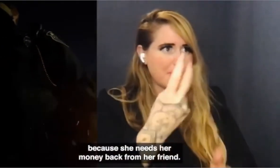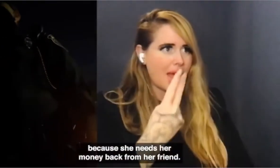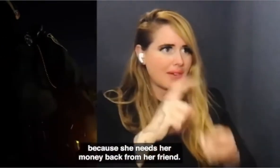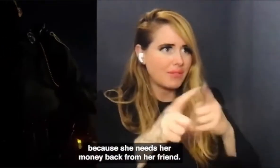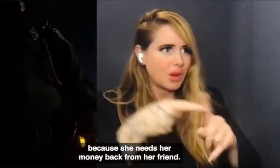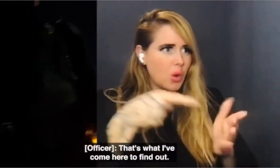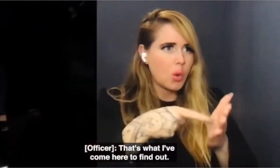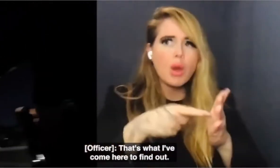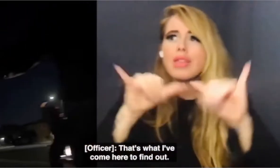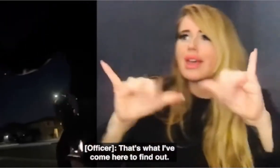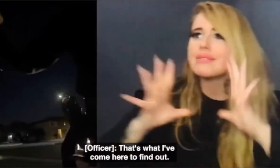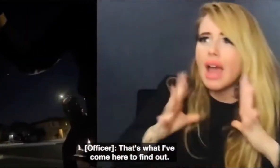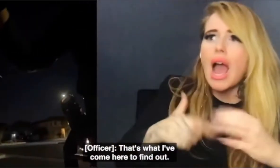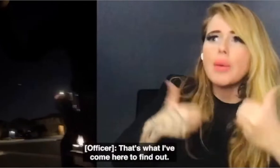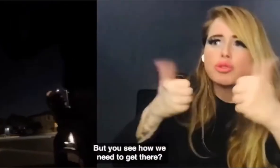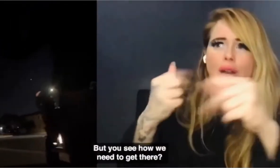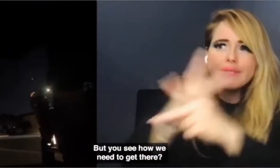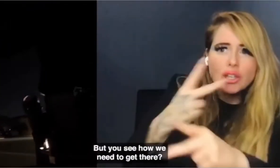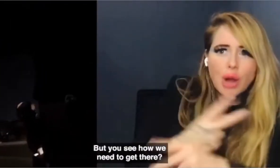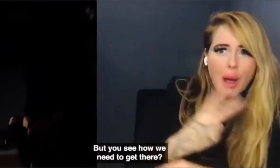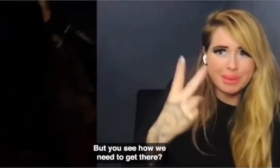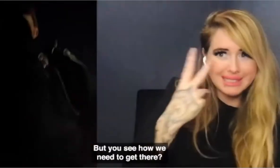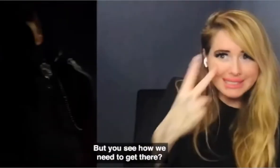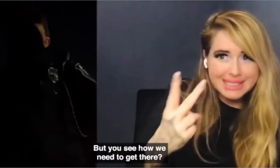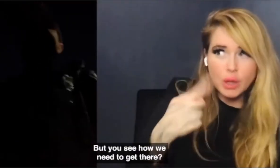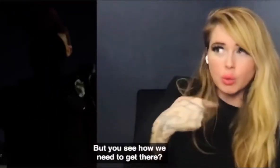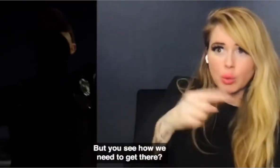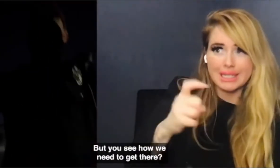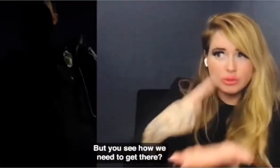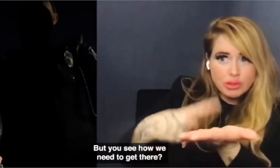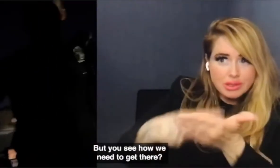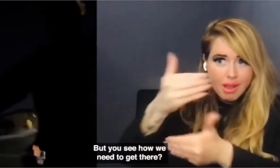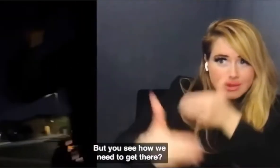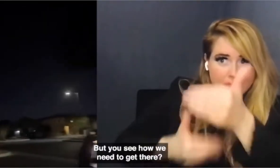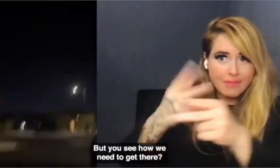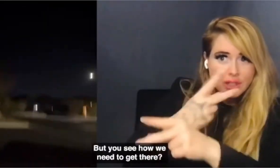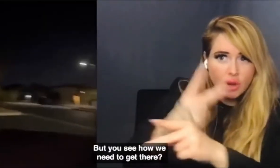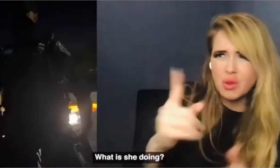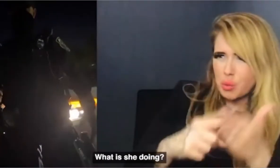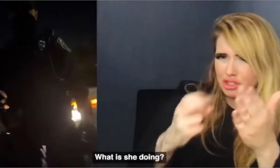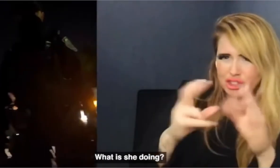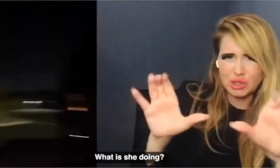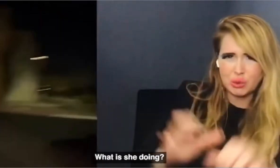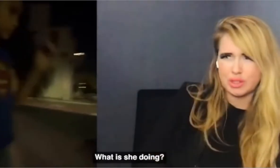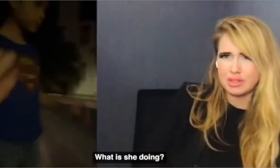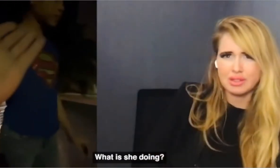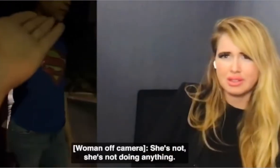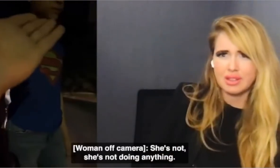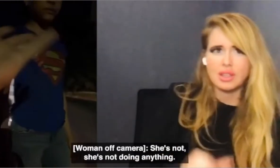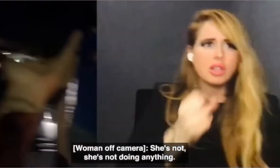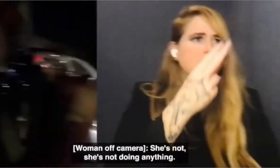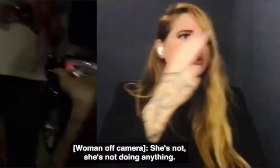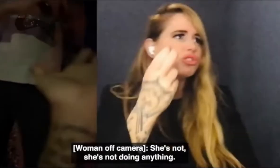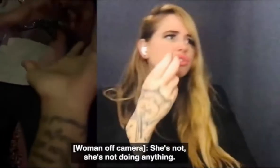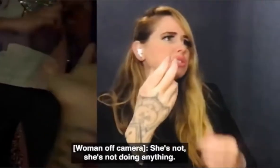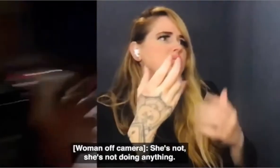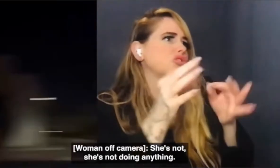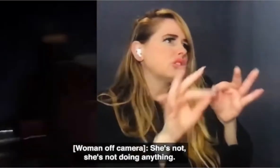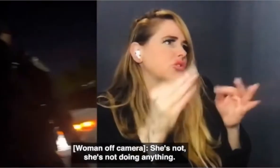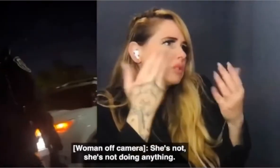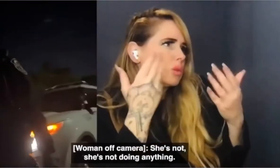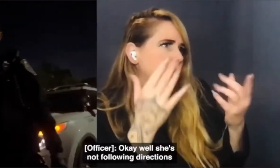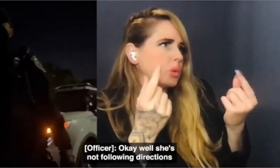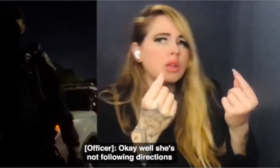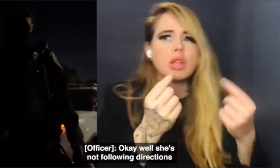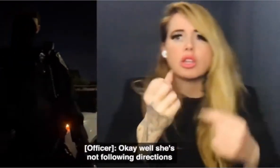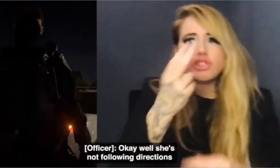back from her friend that's what i'm trying to find out but you see how we need to get there she's not she's just not doing anything